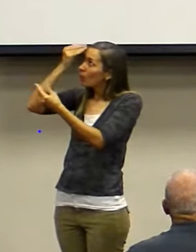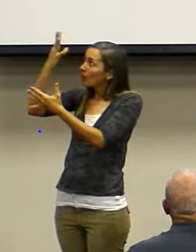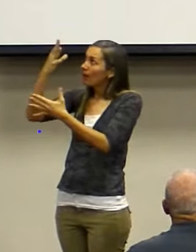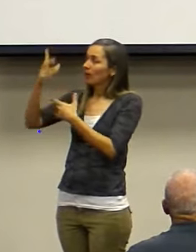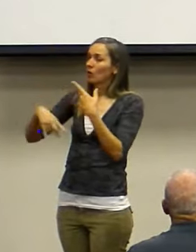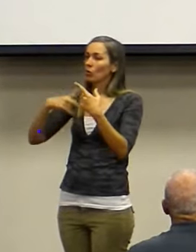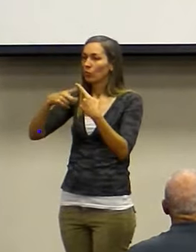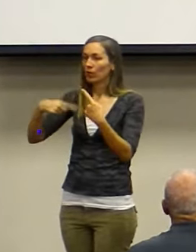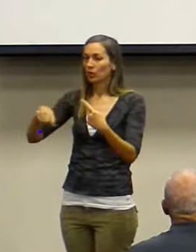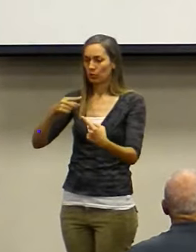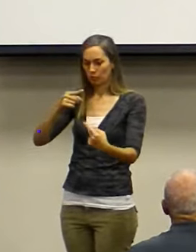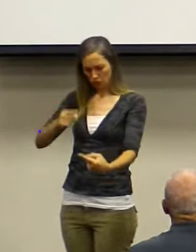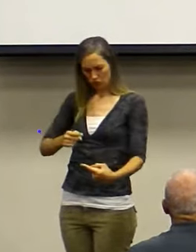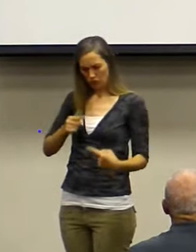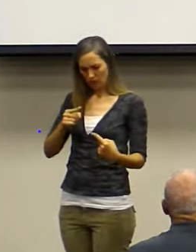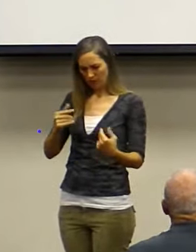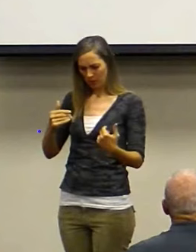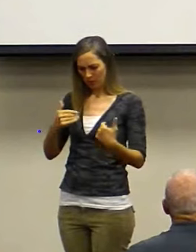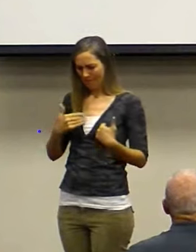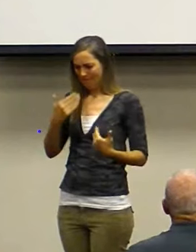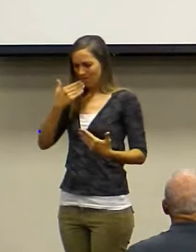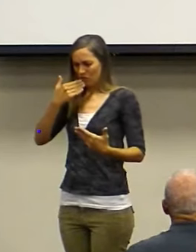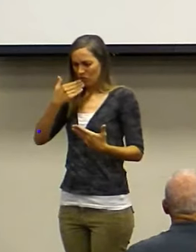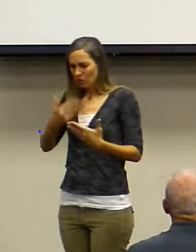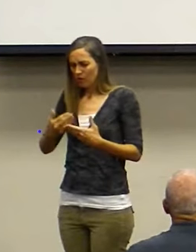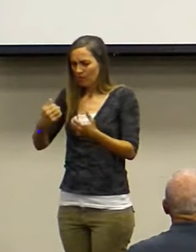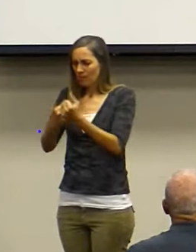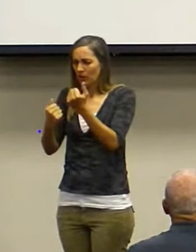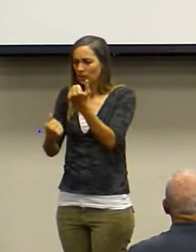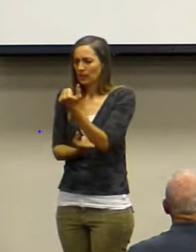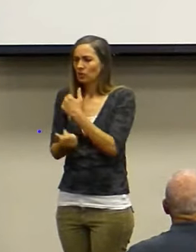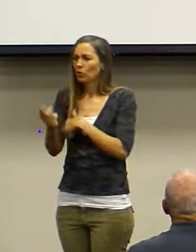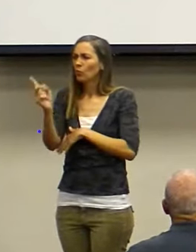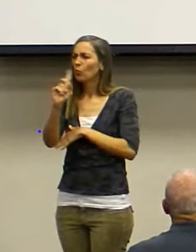you have a good foundation for where to go.